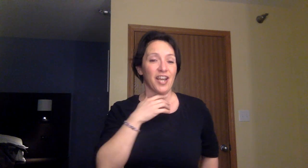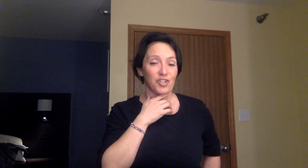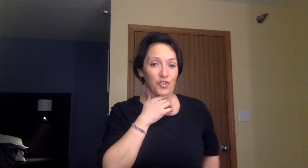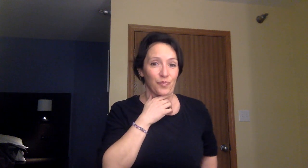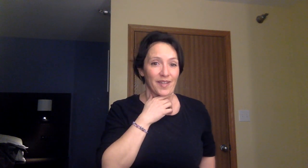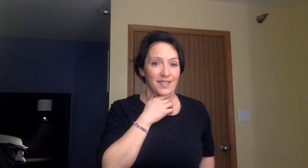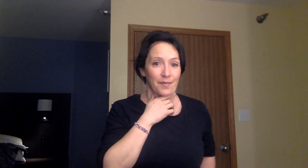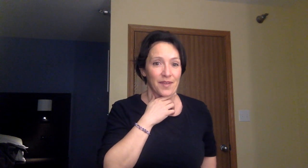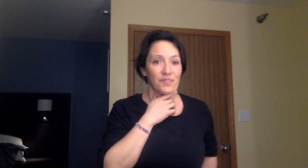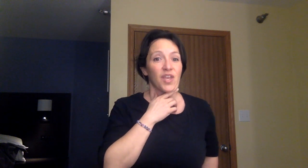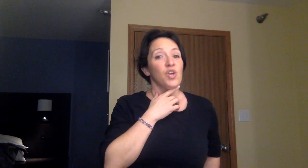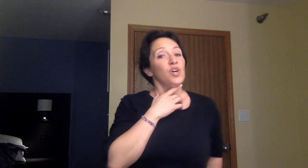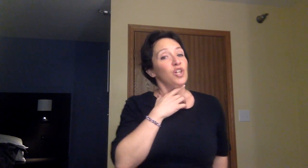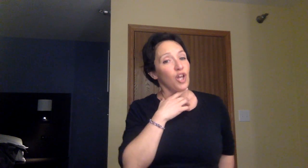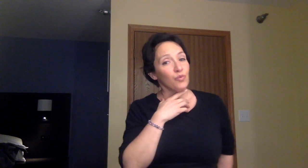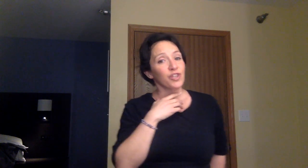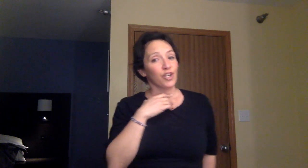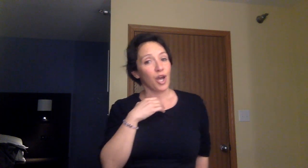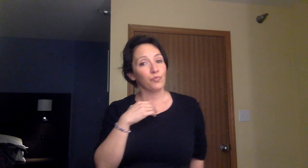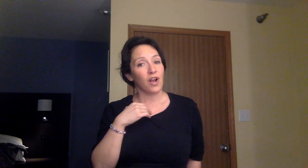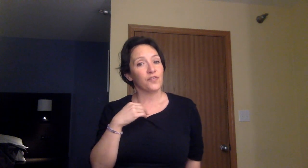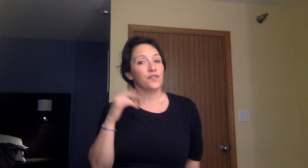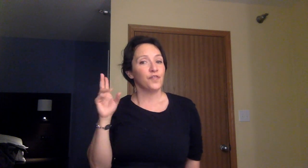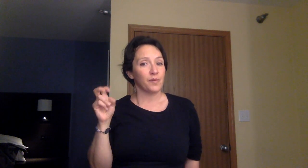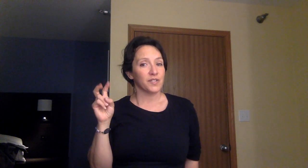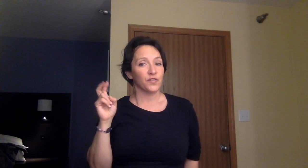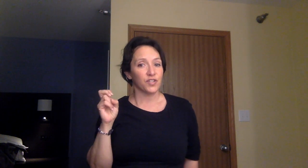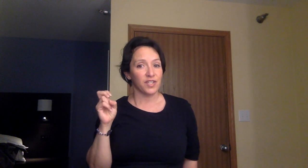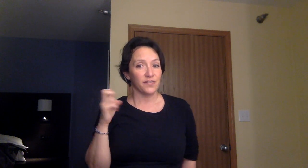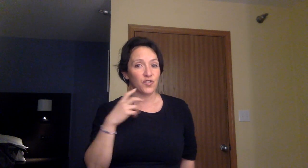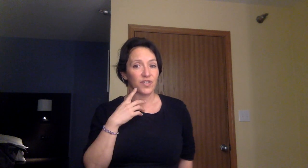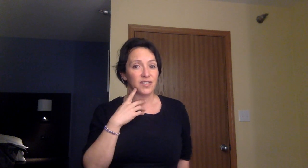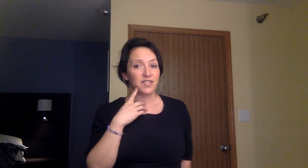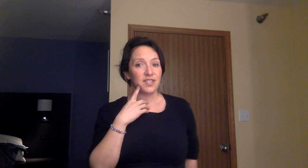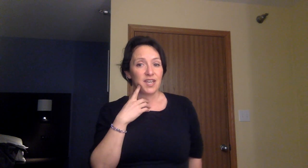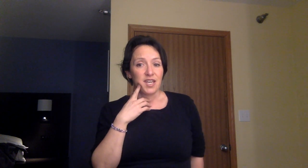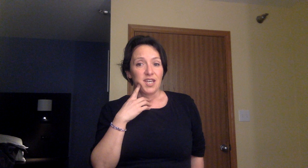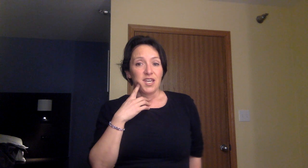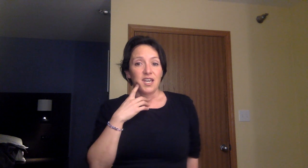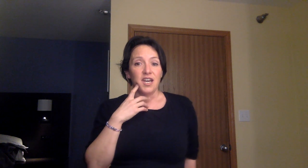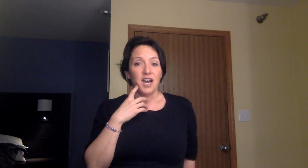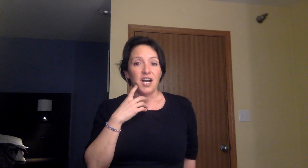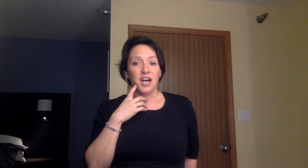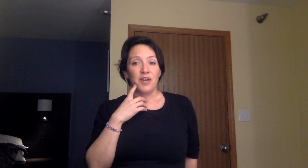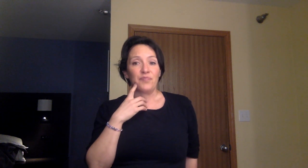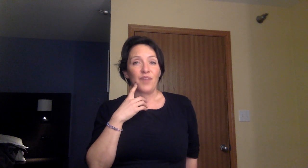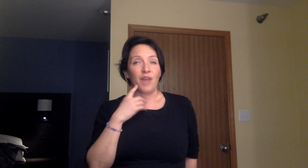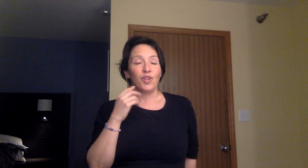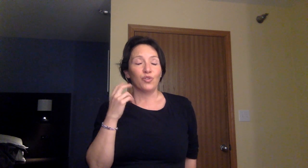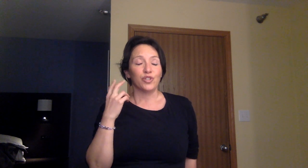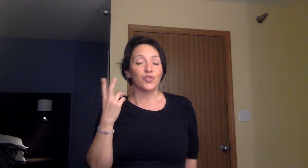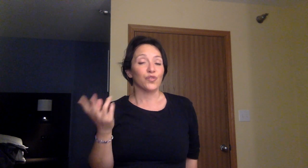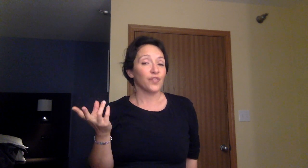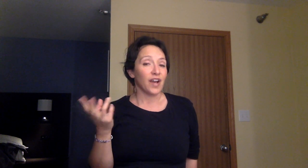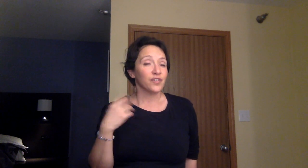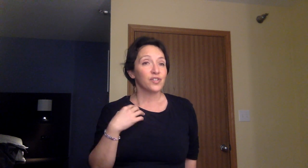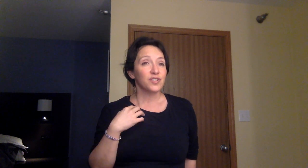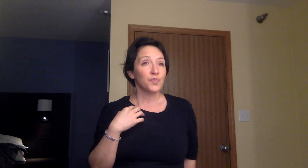National Bike Summit, along with the non-profit Families for Safe Streets. I'm the only survivor that's